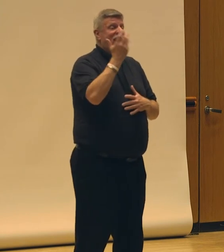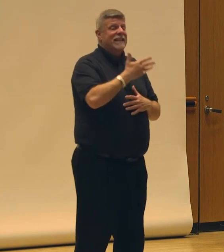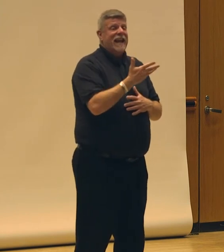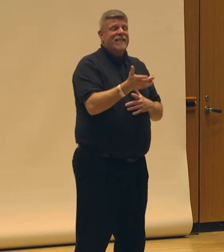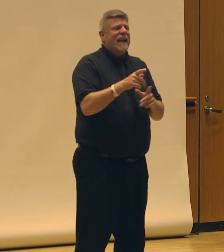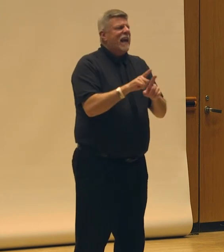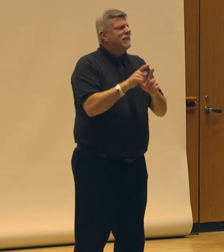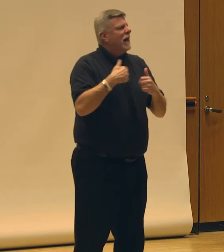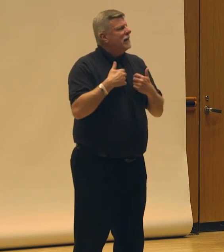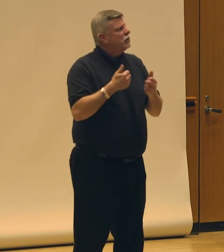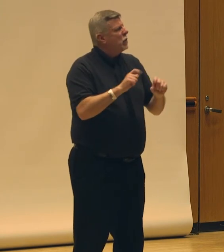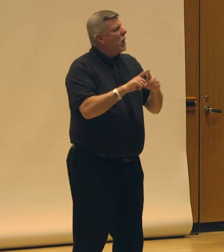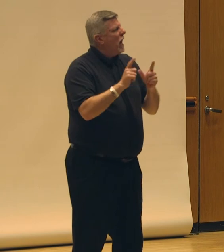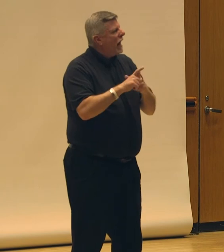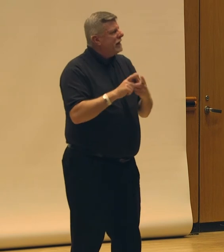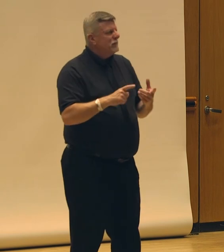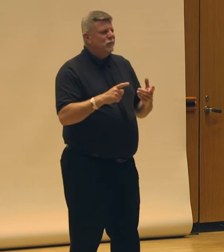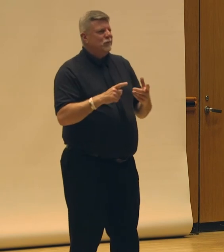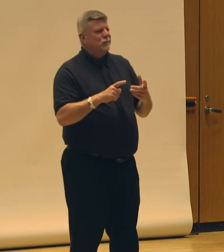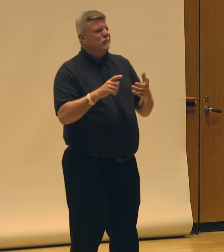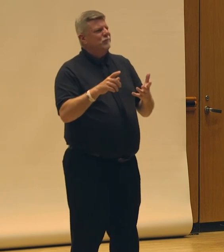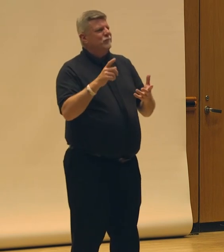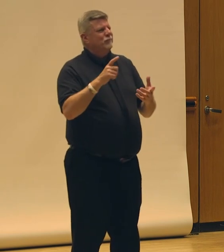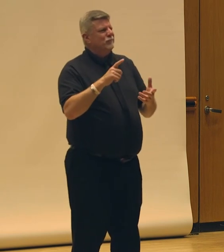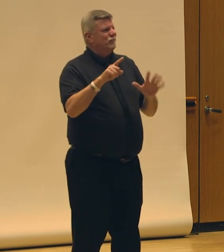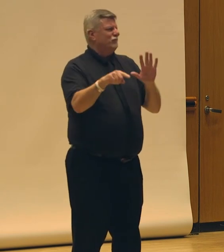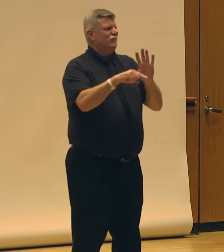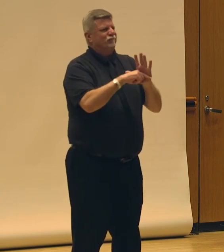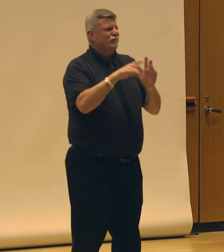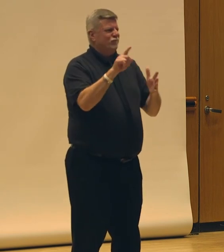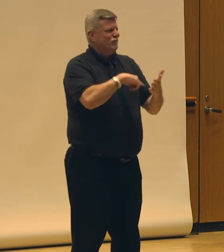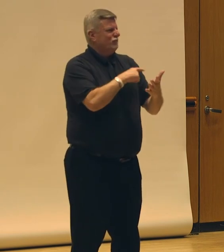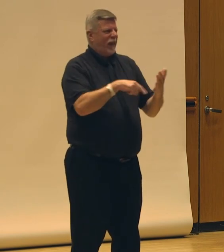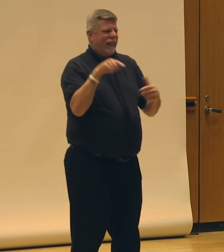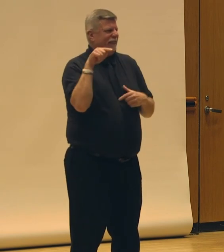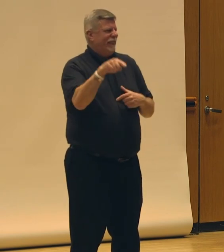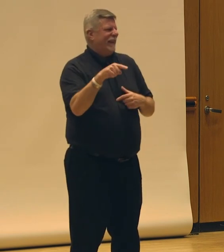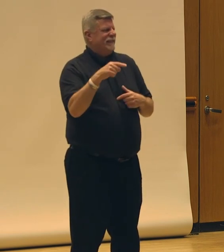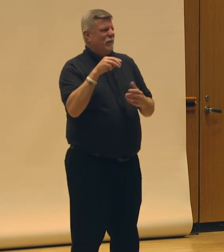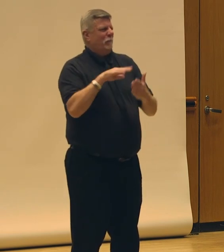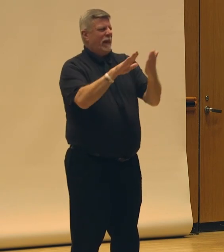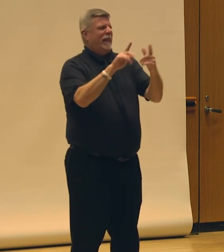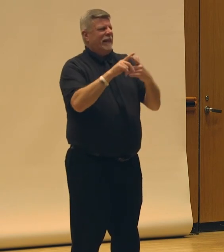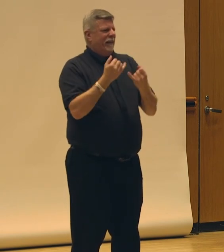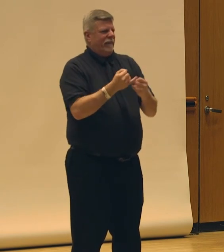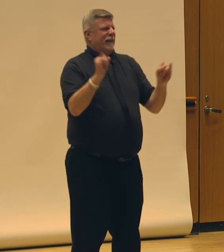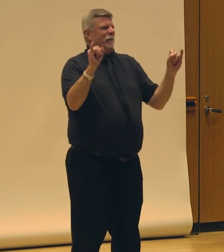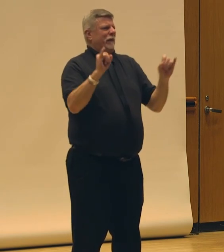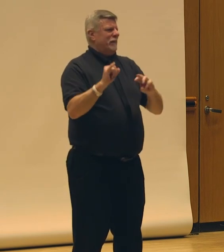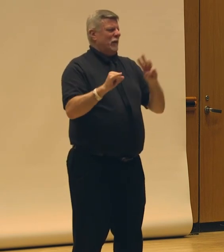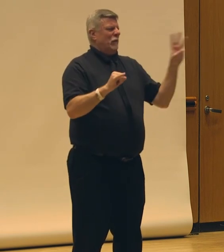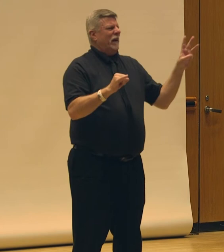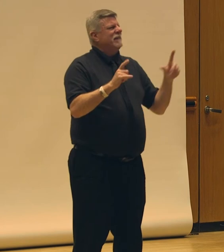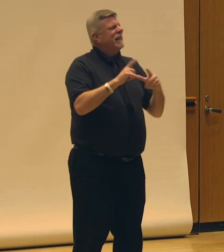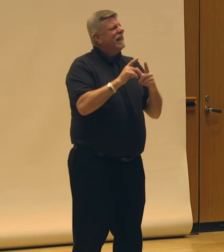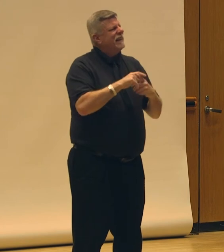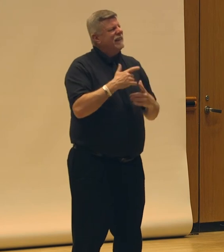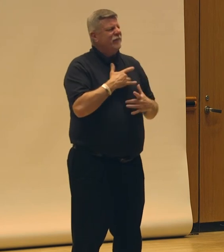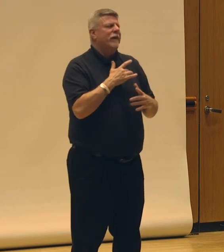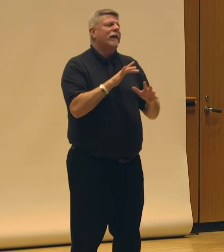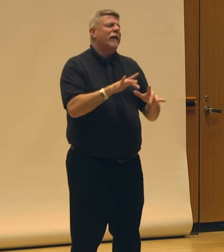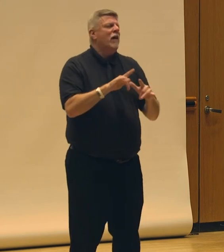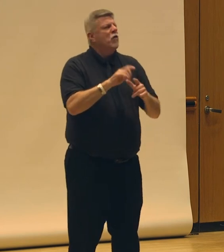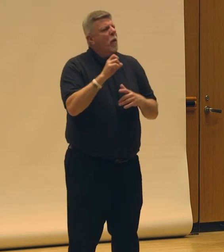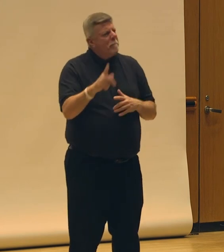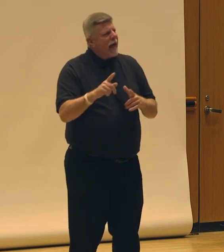and debunk this myth of independence in the West and the settler-colonial mentality that's going back to, you know,